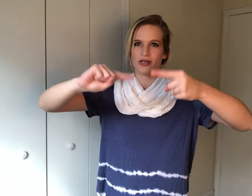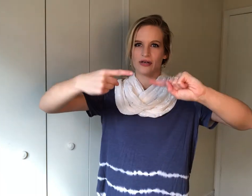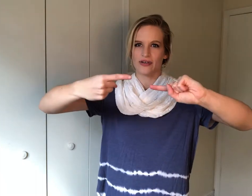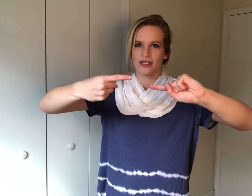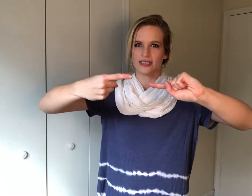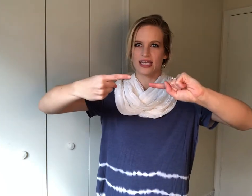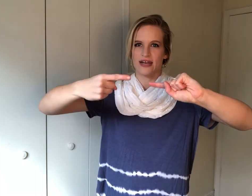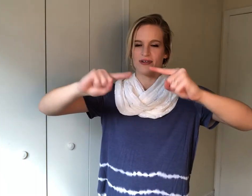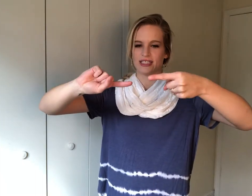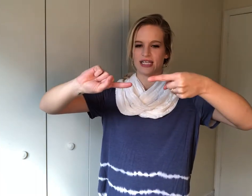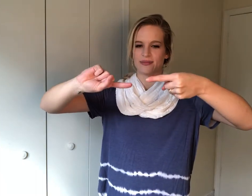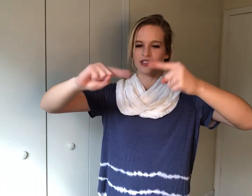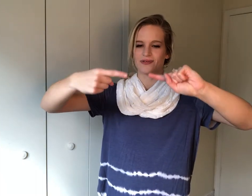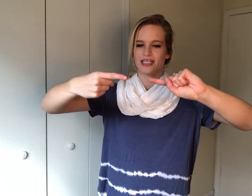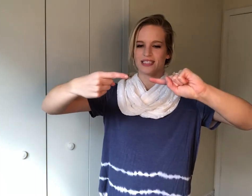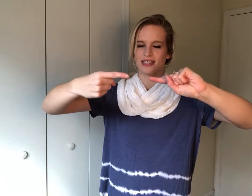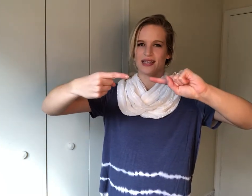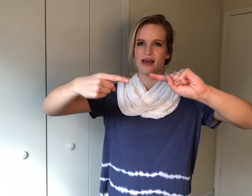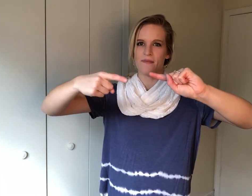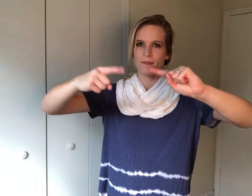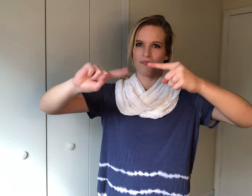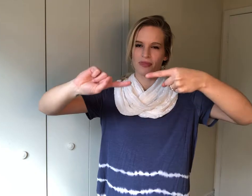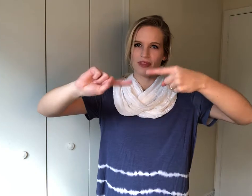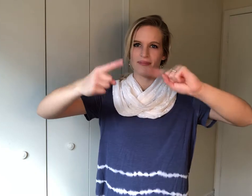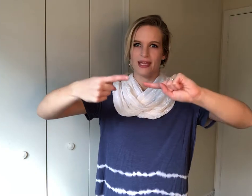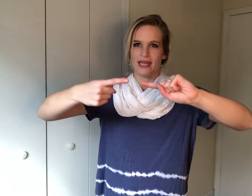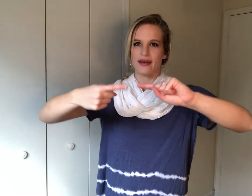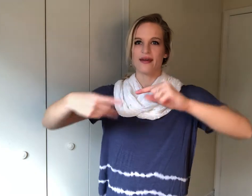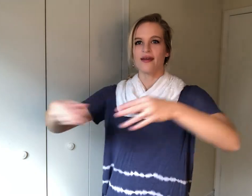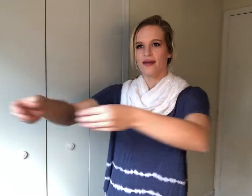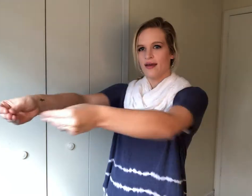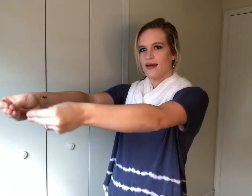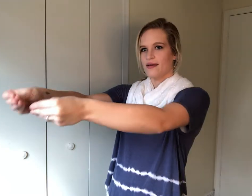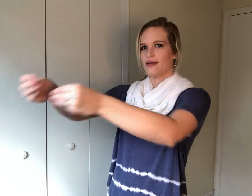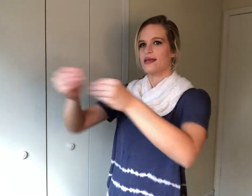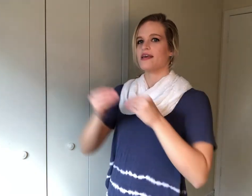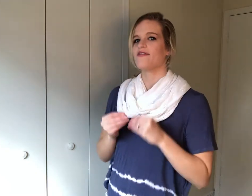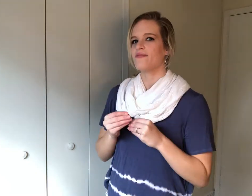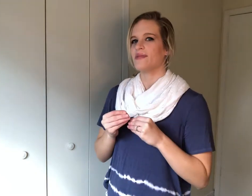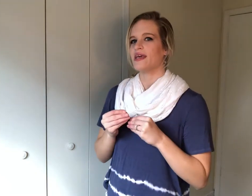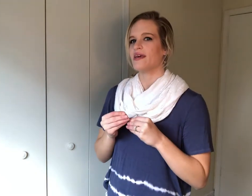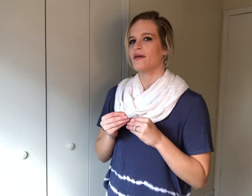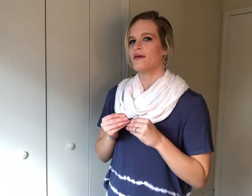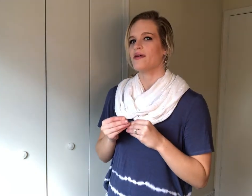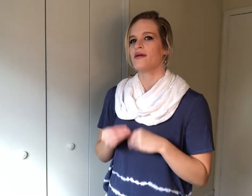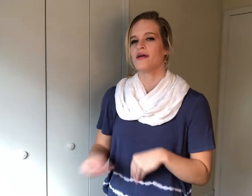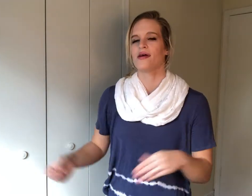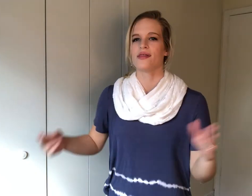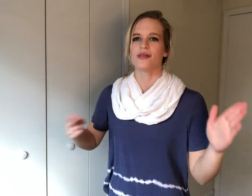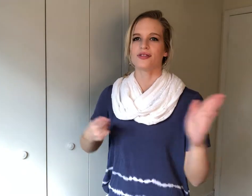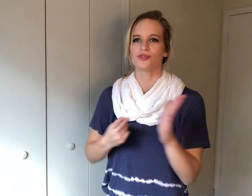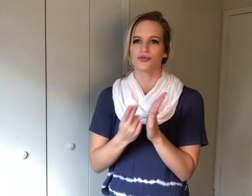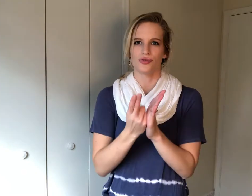pointer finger sideways opposite ways like that the pain give me the truth